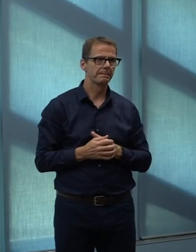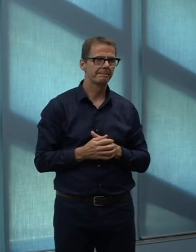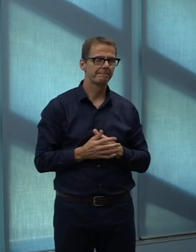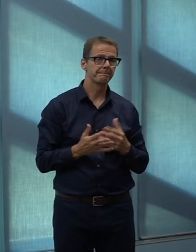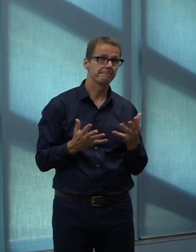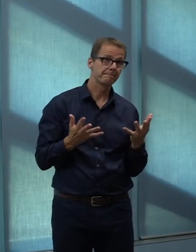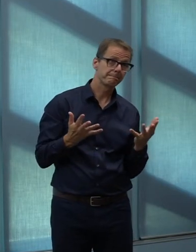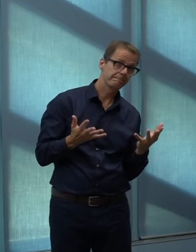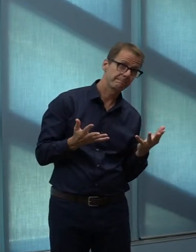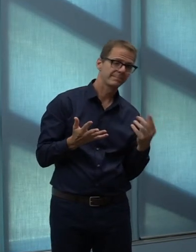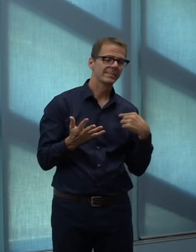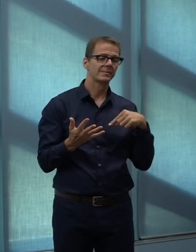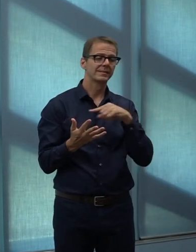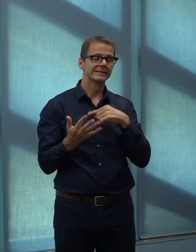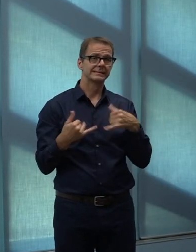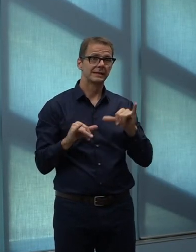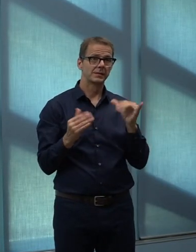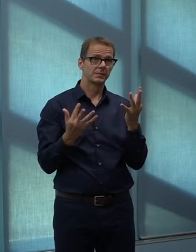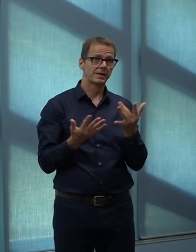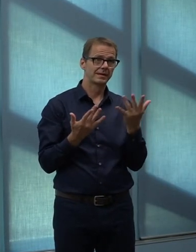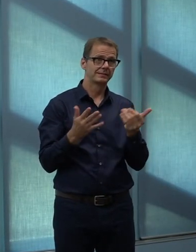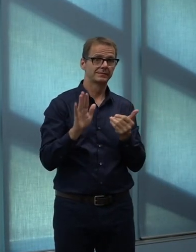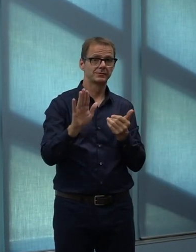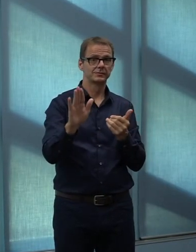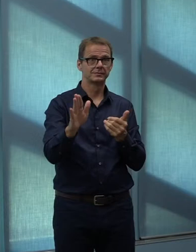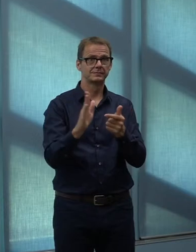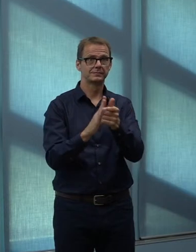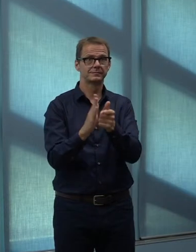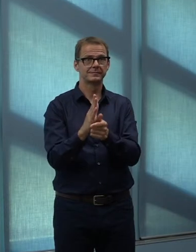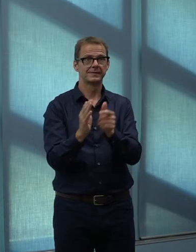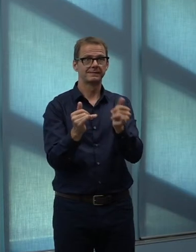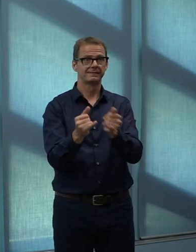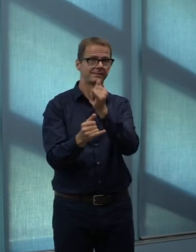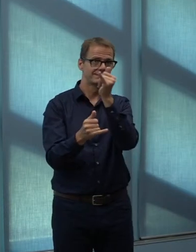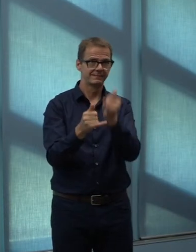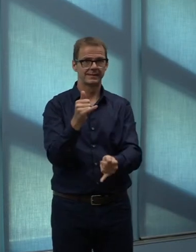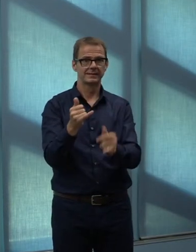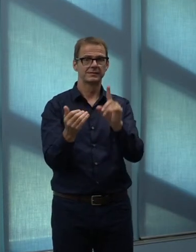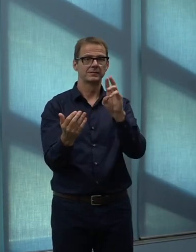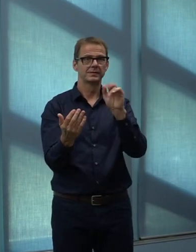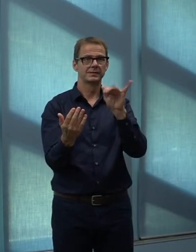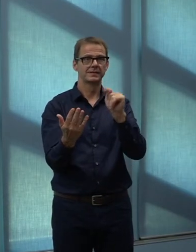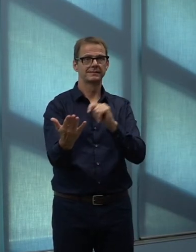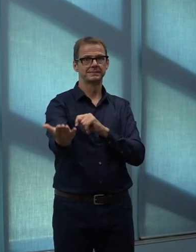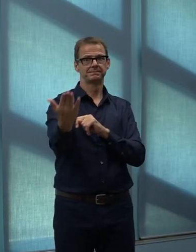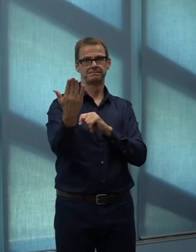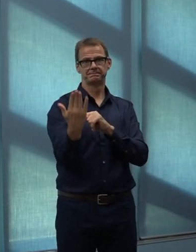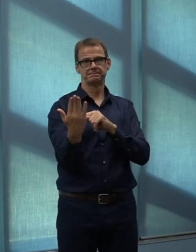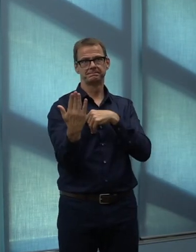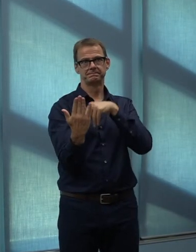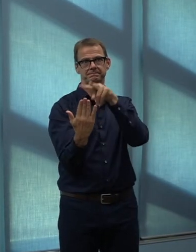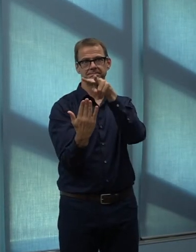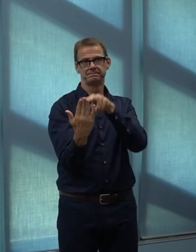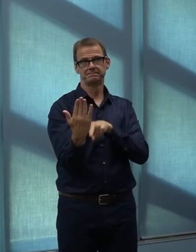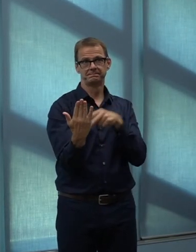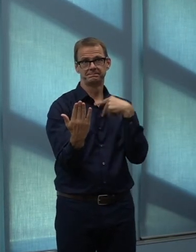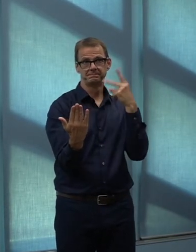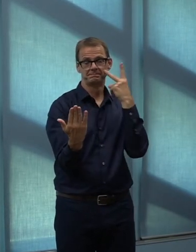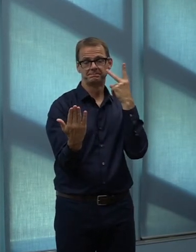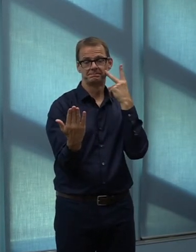to see where all of that lands. But his openness to our feedback was refreshing.